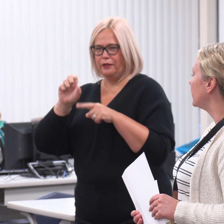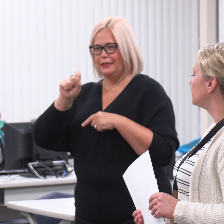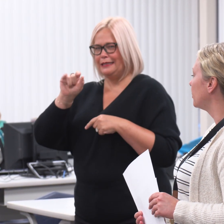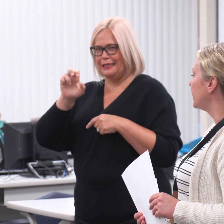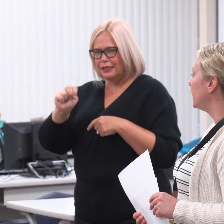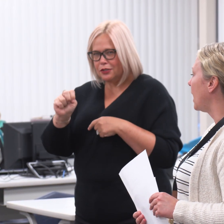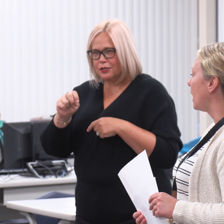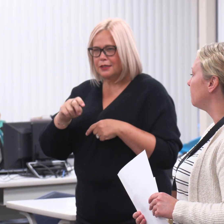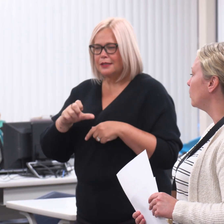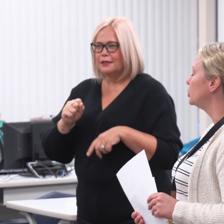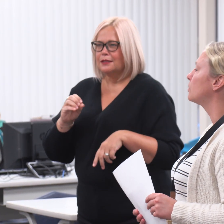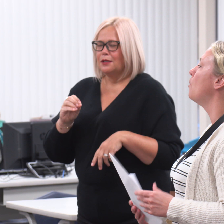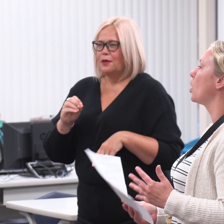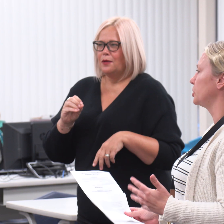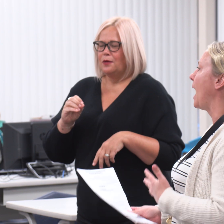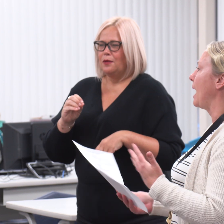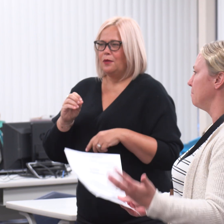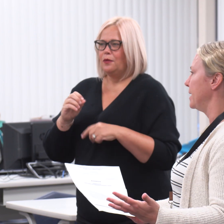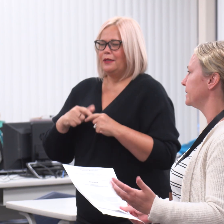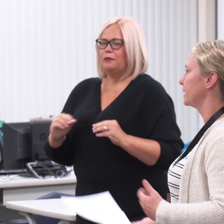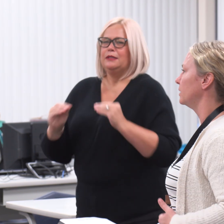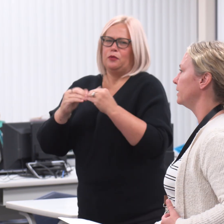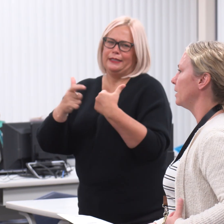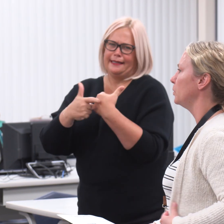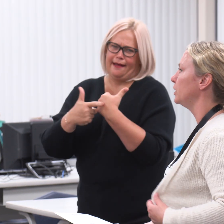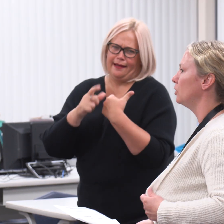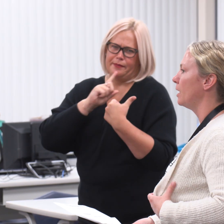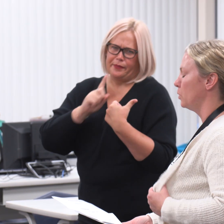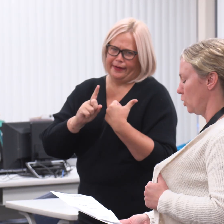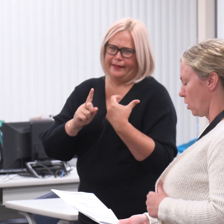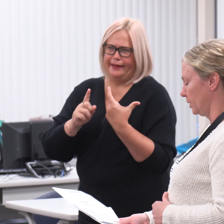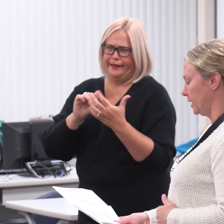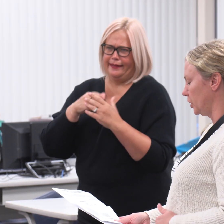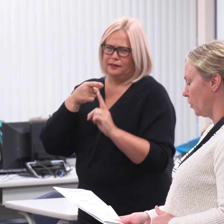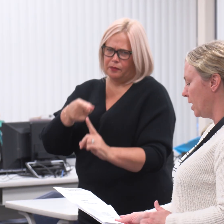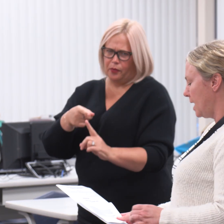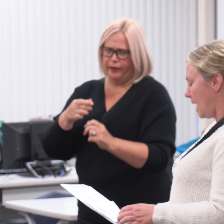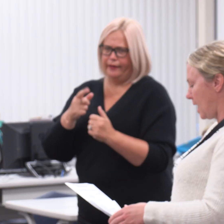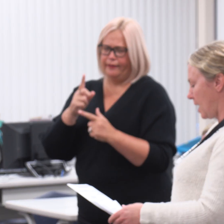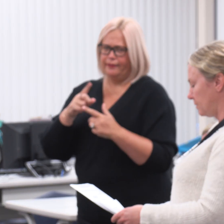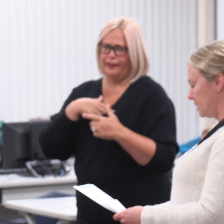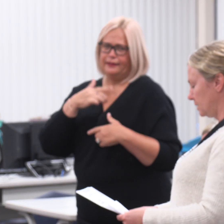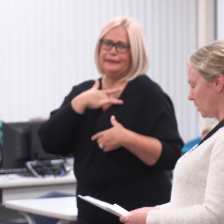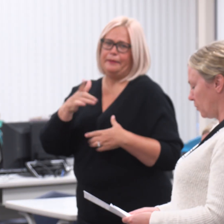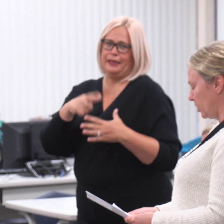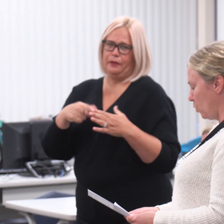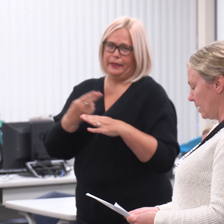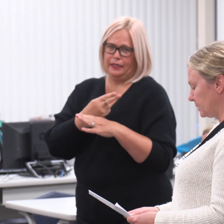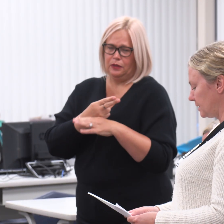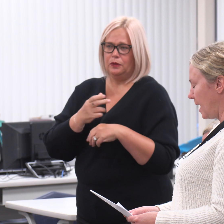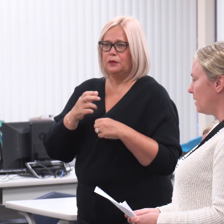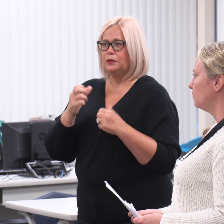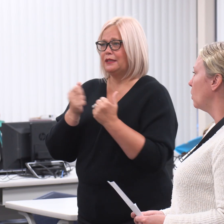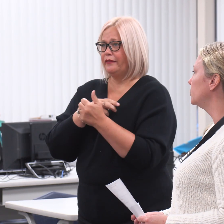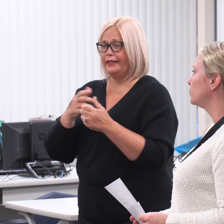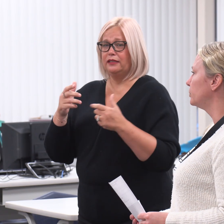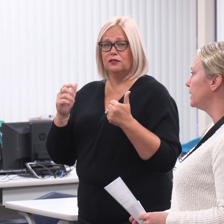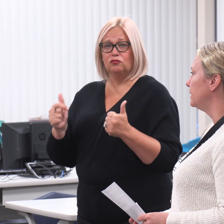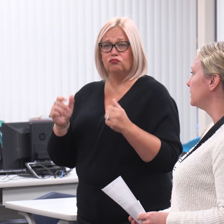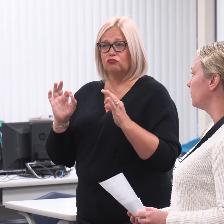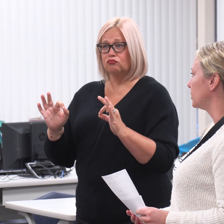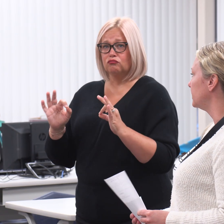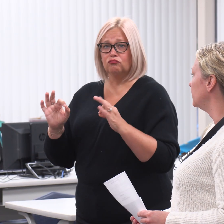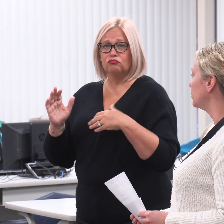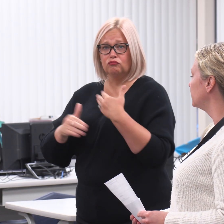So it's pretty, we took more time basically than we normally do. And things are pretty well set. Most